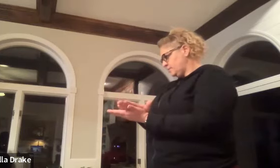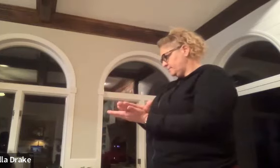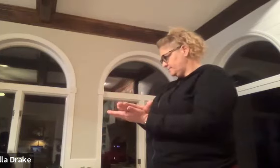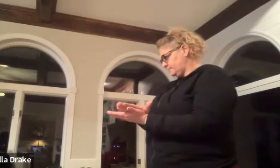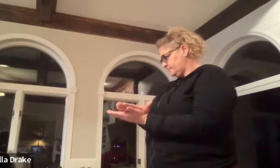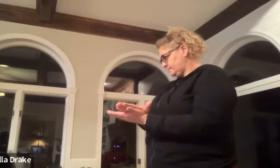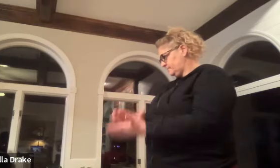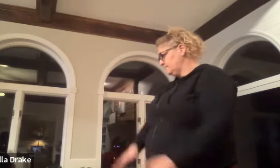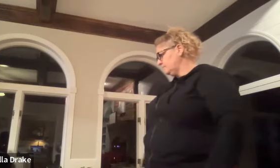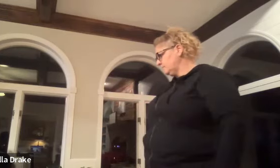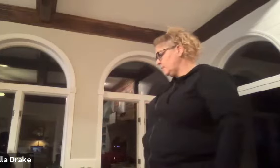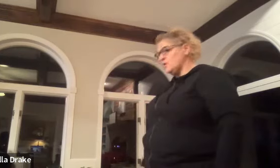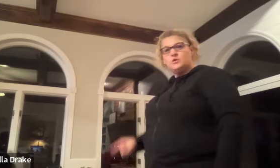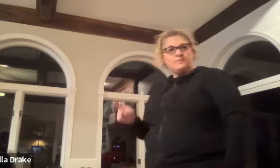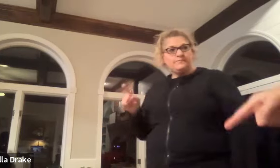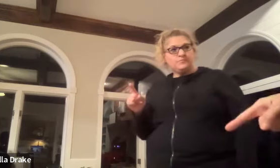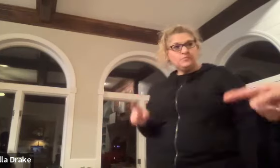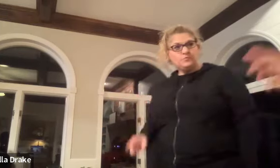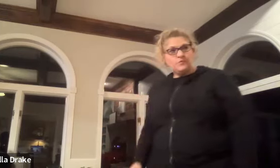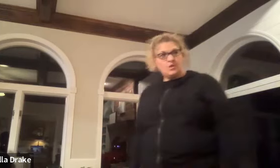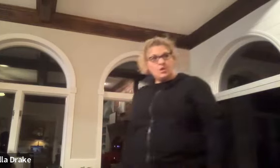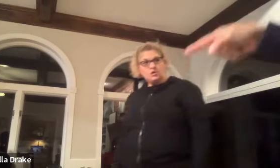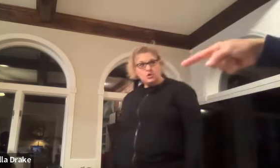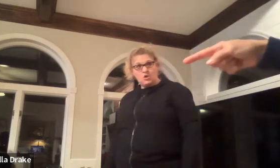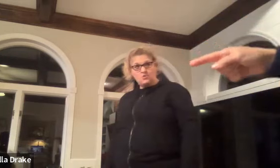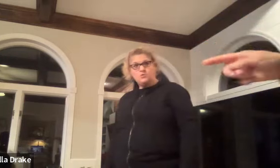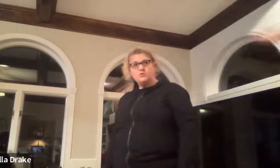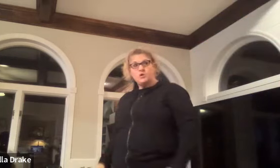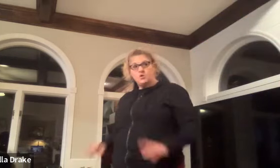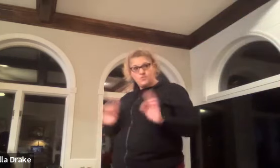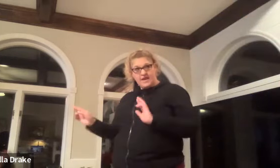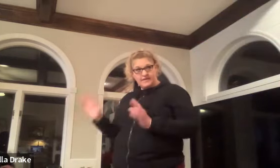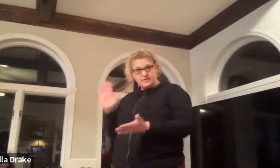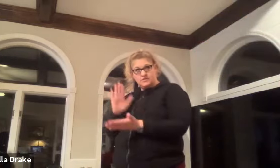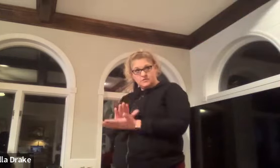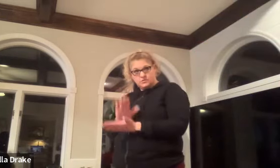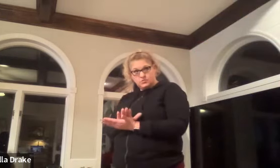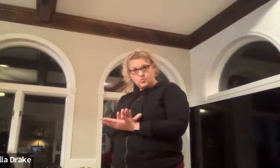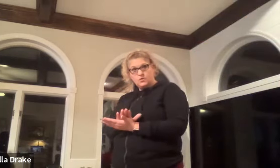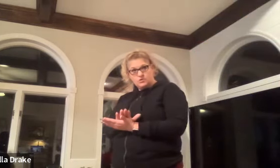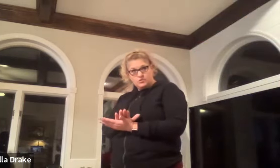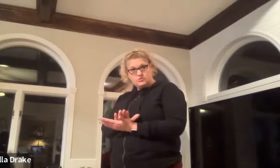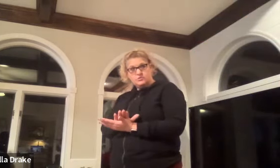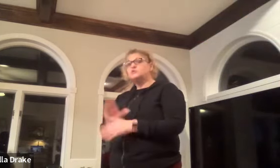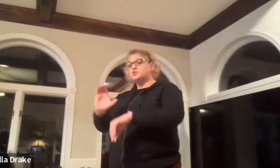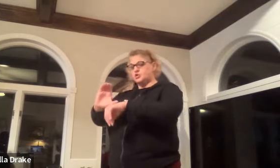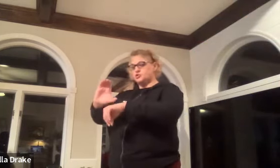so if you say you go ready for church church